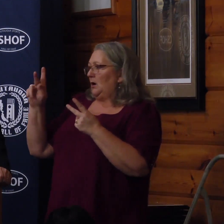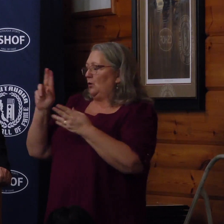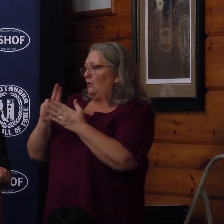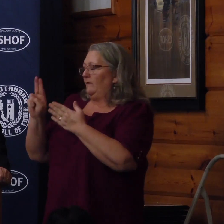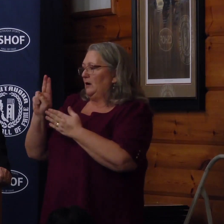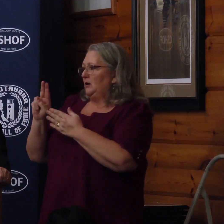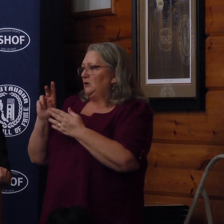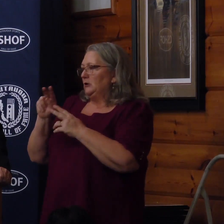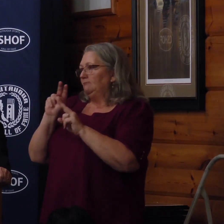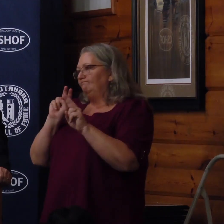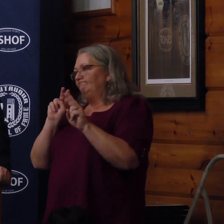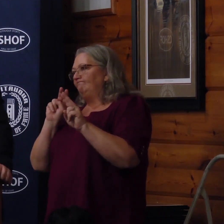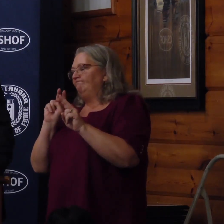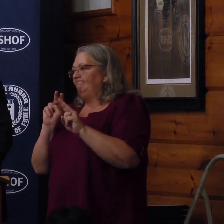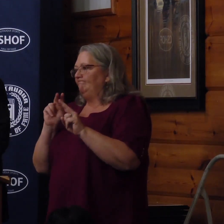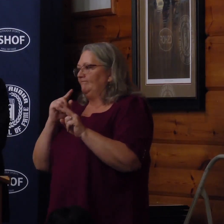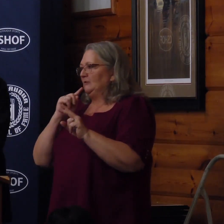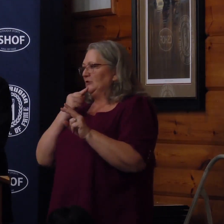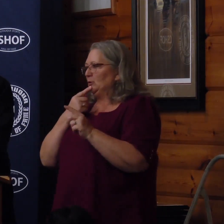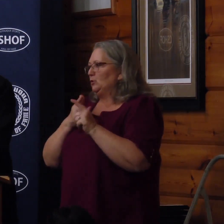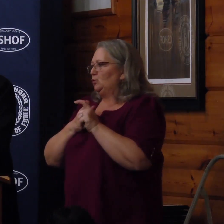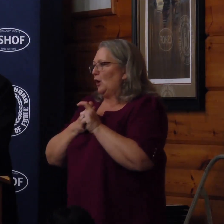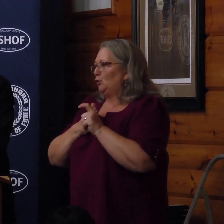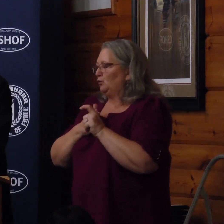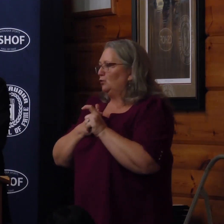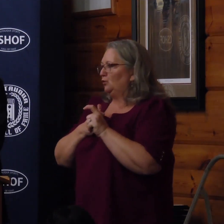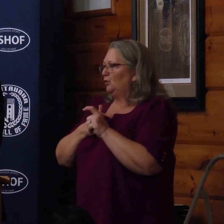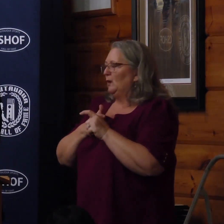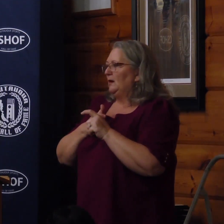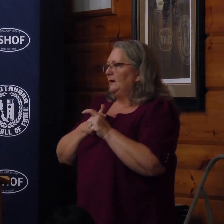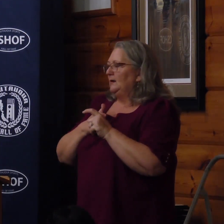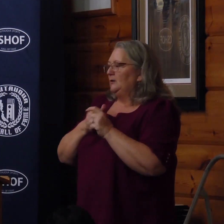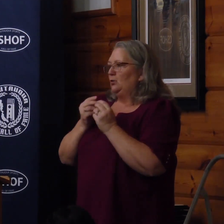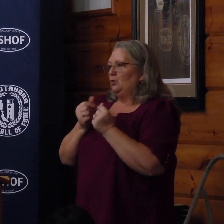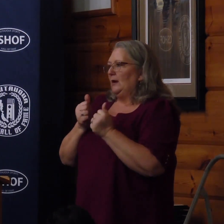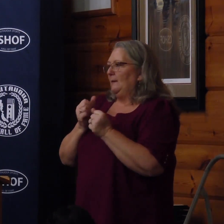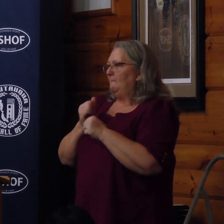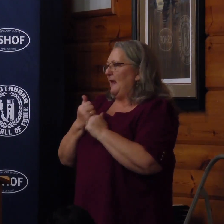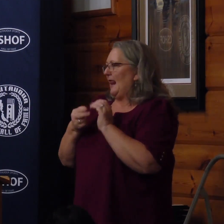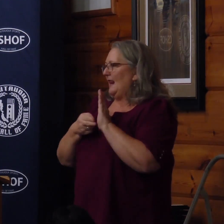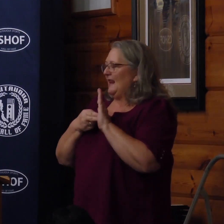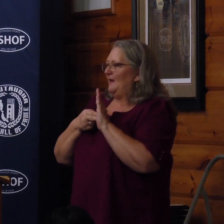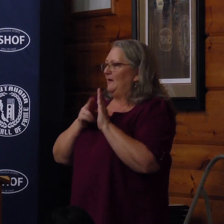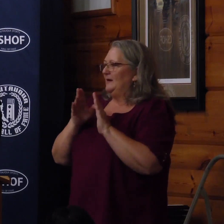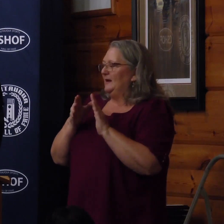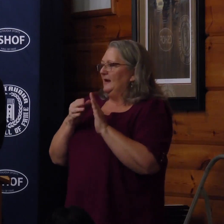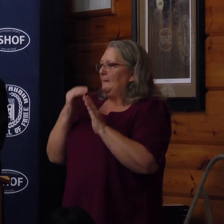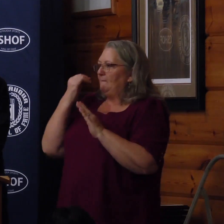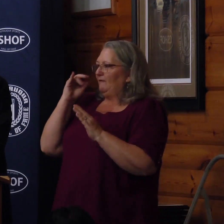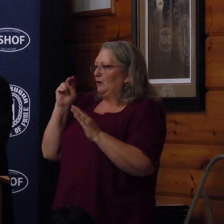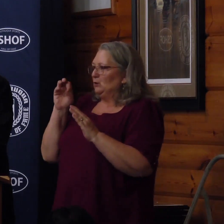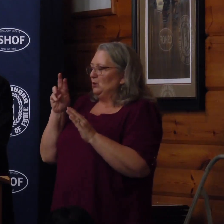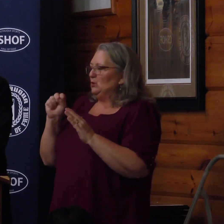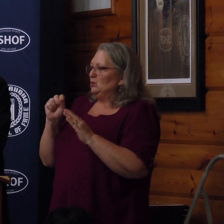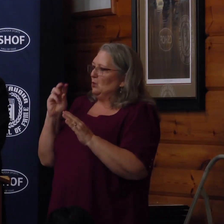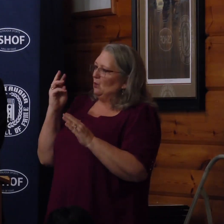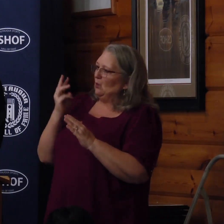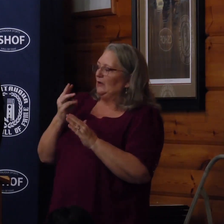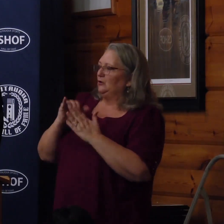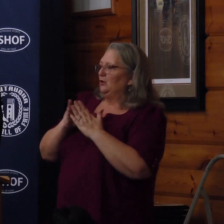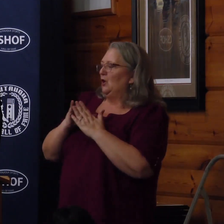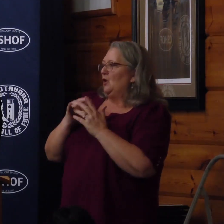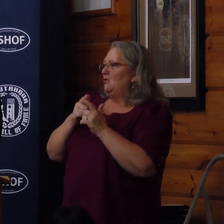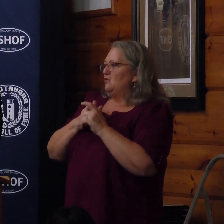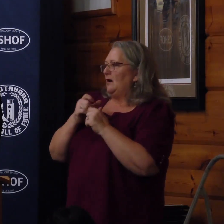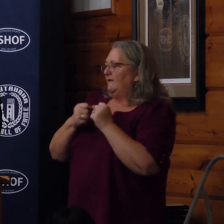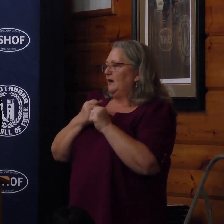set her sights on becoming a very serious runner. She quickly made a name for herself, being named the Buffalo News Western New York Runner of the